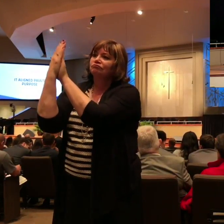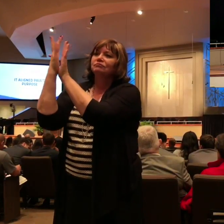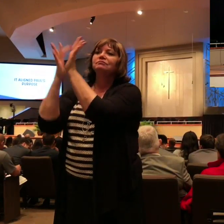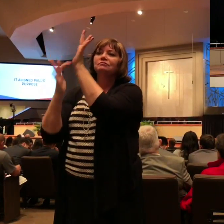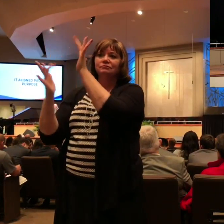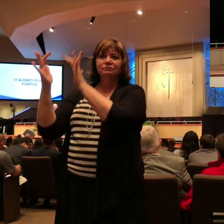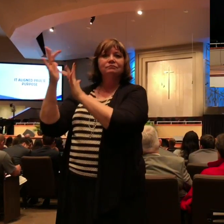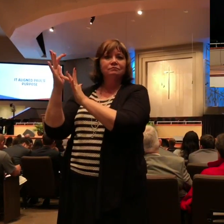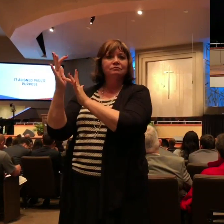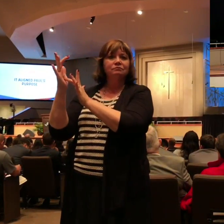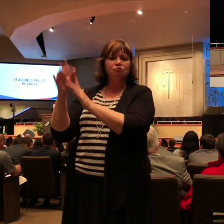gonna declare it with all boldness